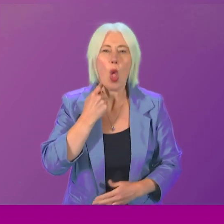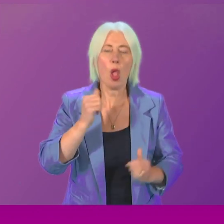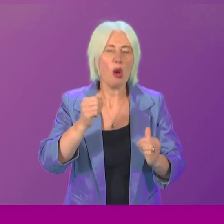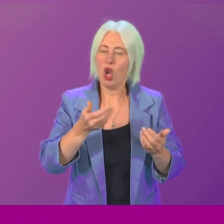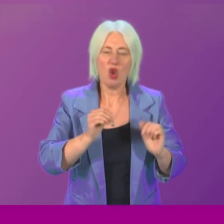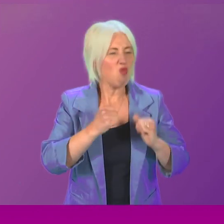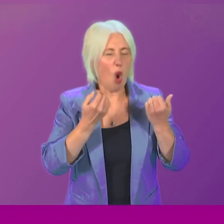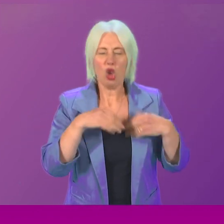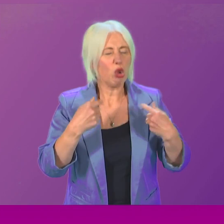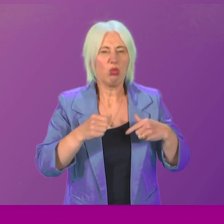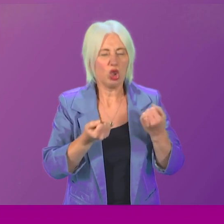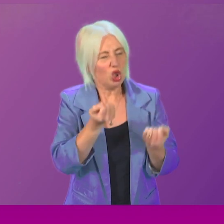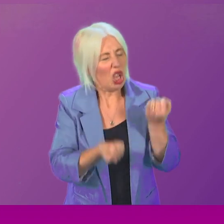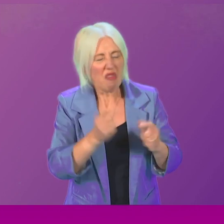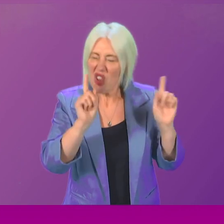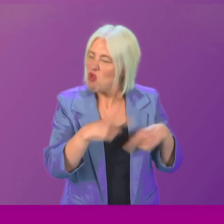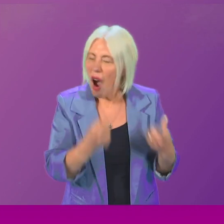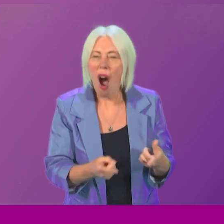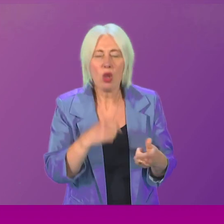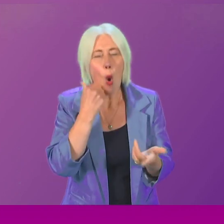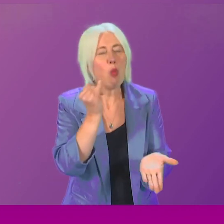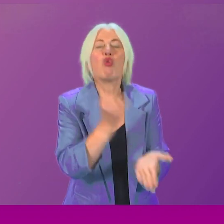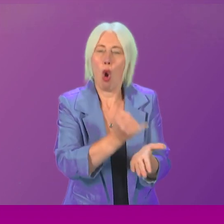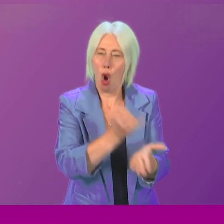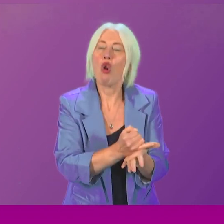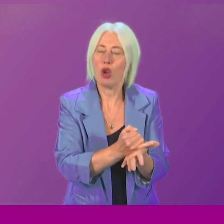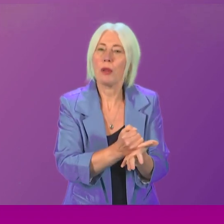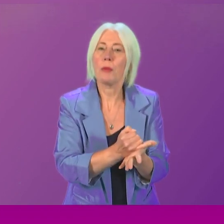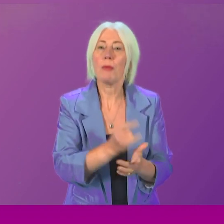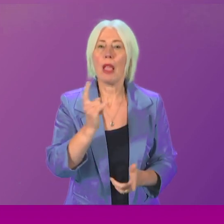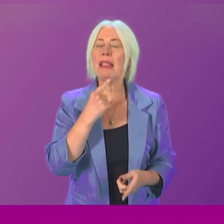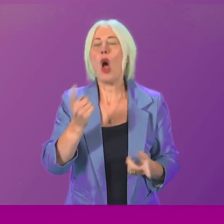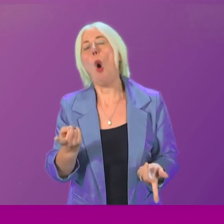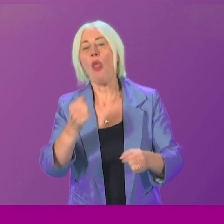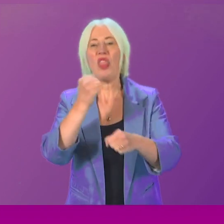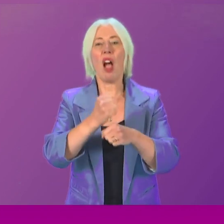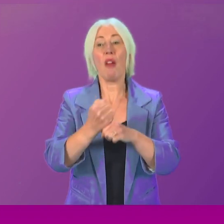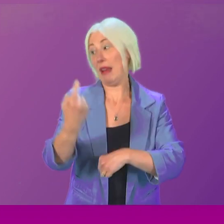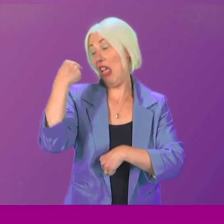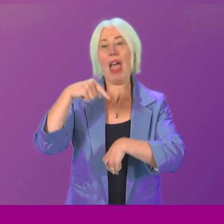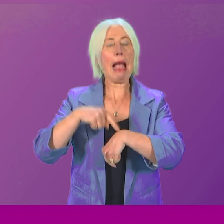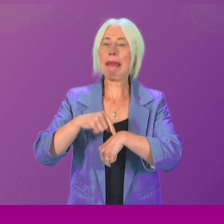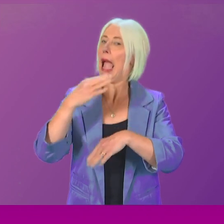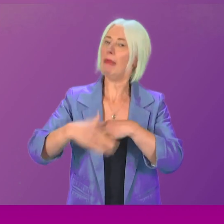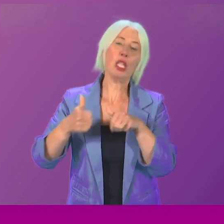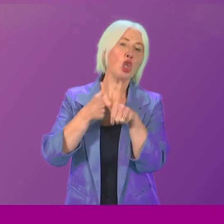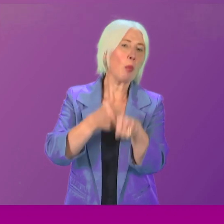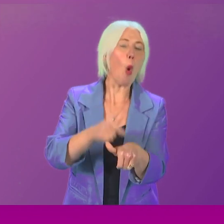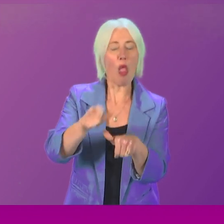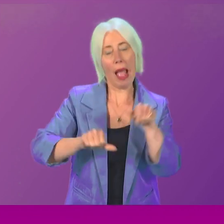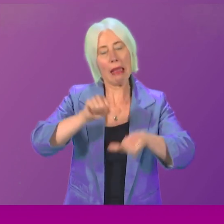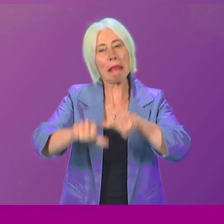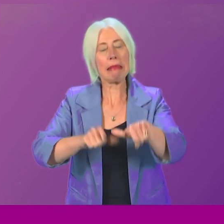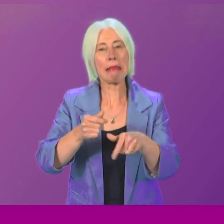profoundly wrong. Now, there's a line of argument which says that because the government of the time did not support these practices, there's nothing